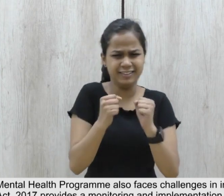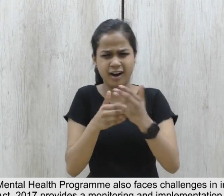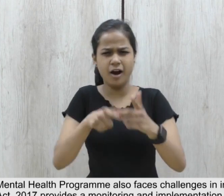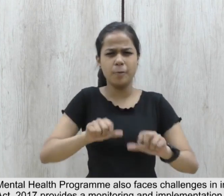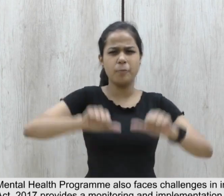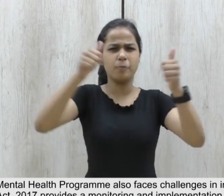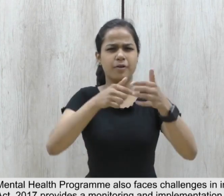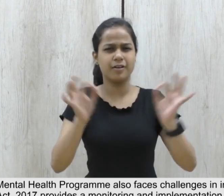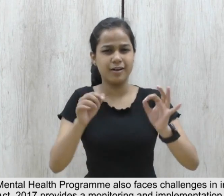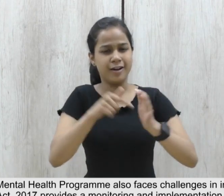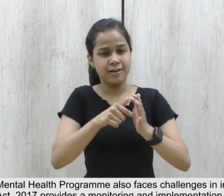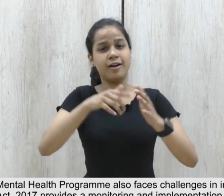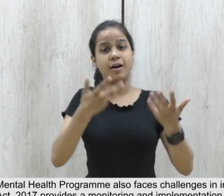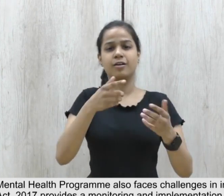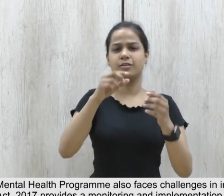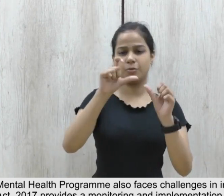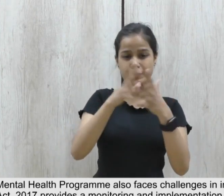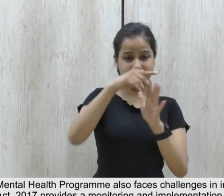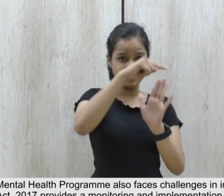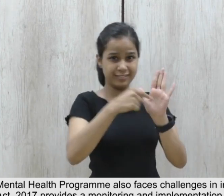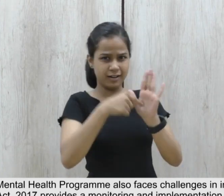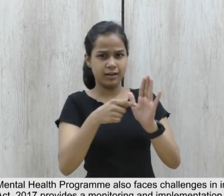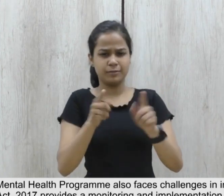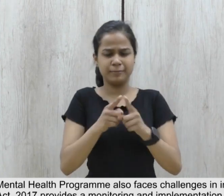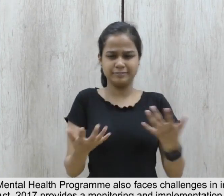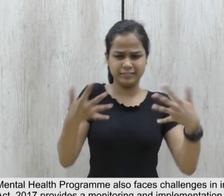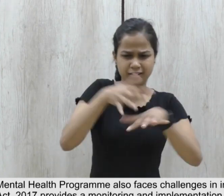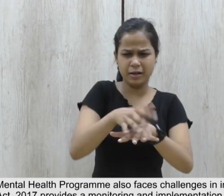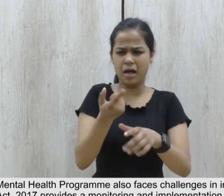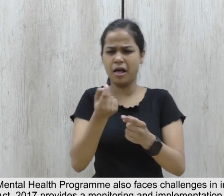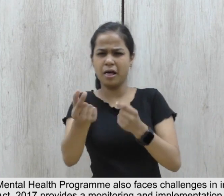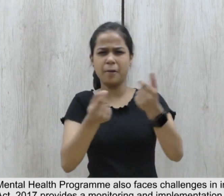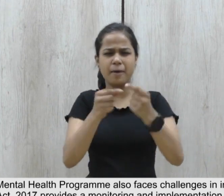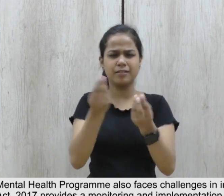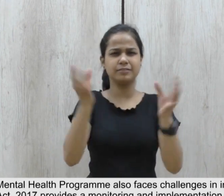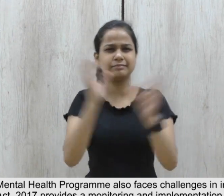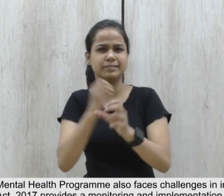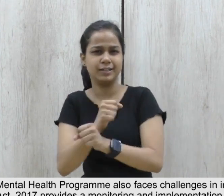The Mental Health Care Act 2017 provides a monitoring